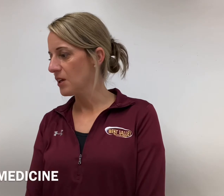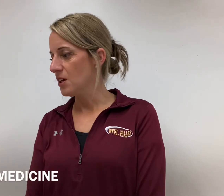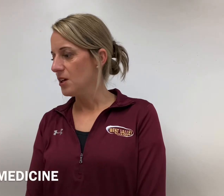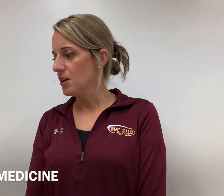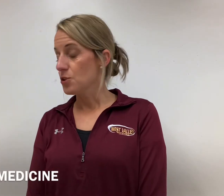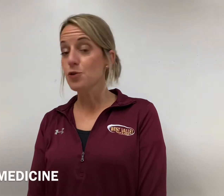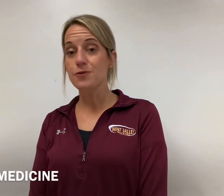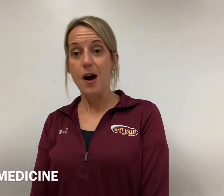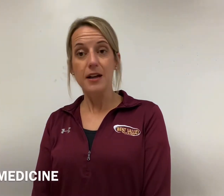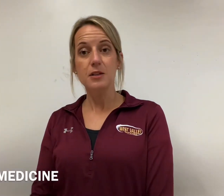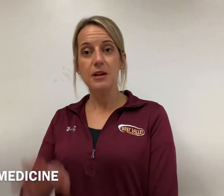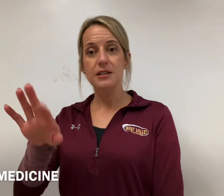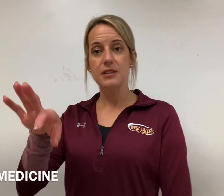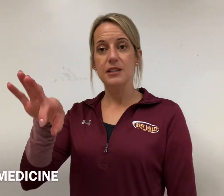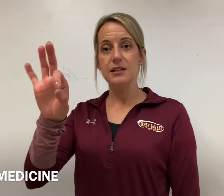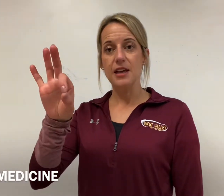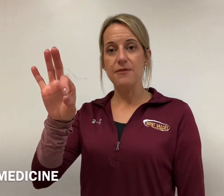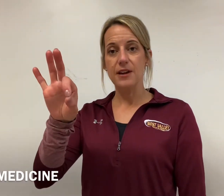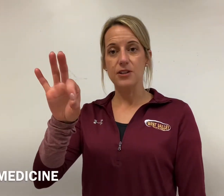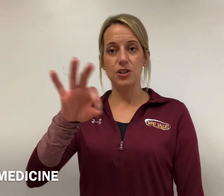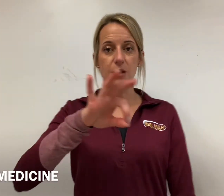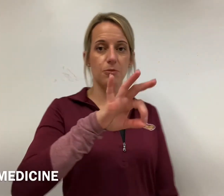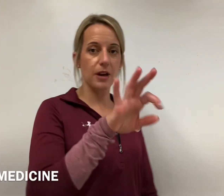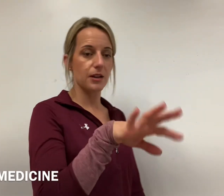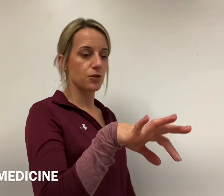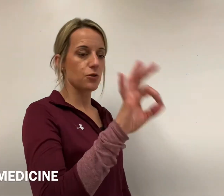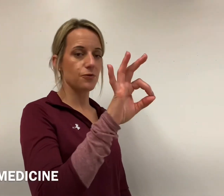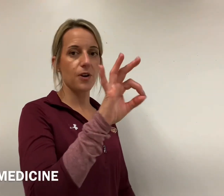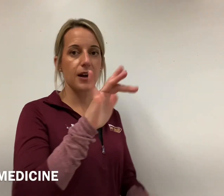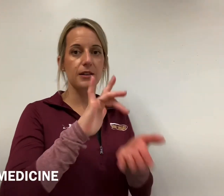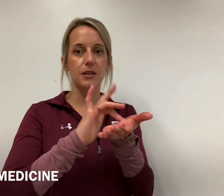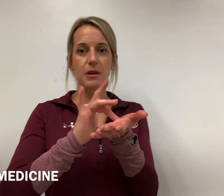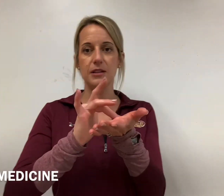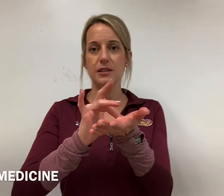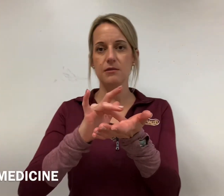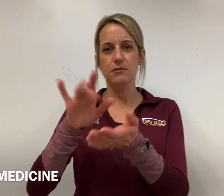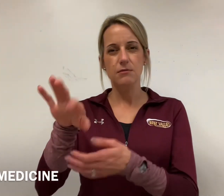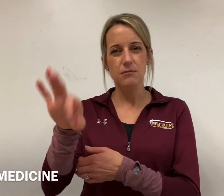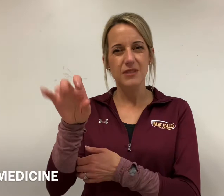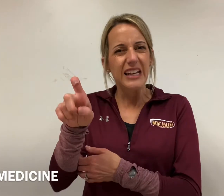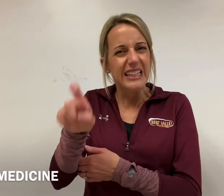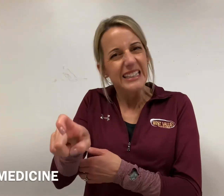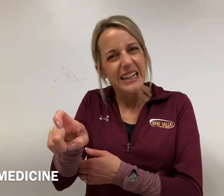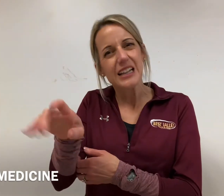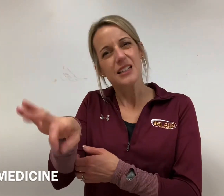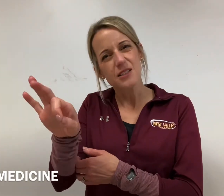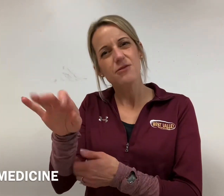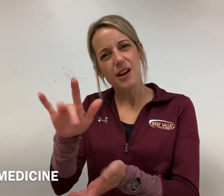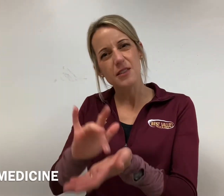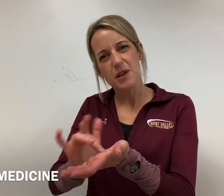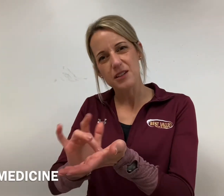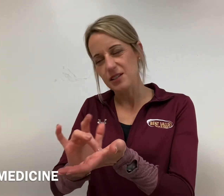to find medicine is F handshape right to find the medicine I need to find the medicine